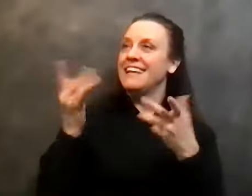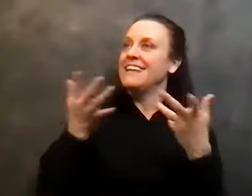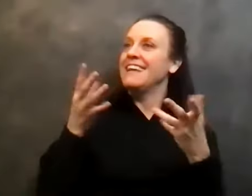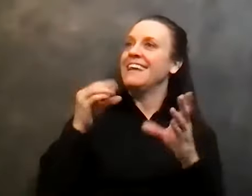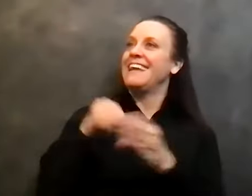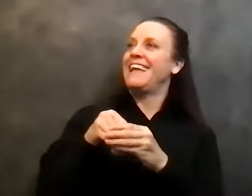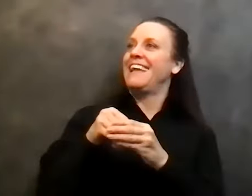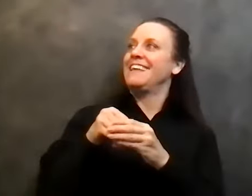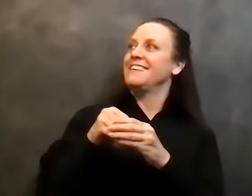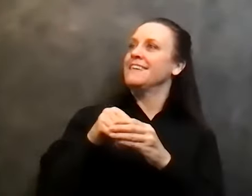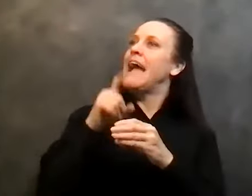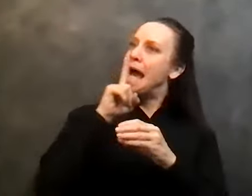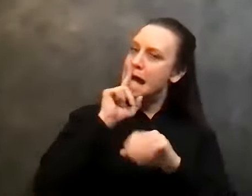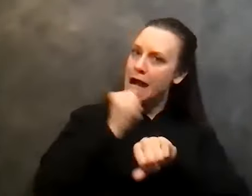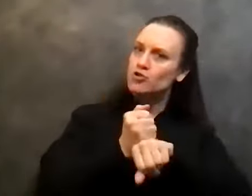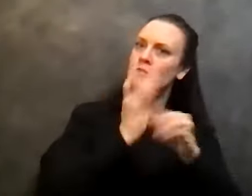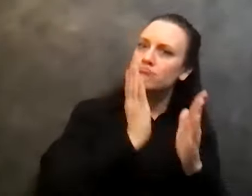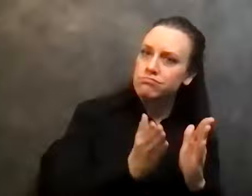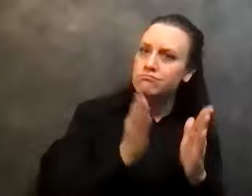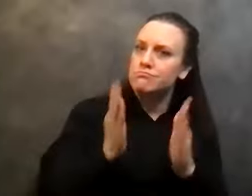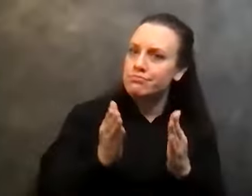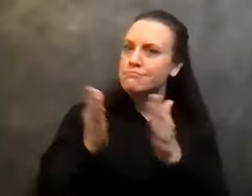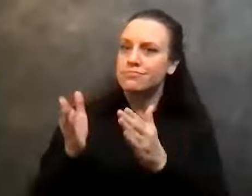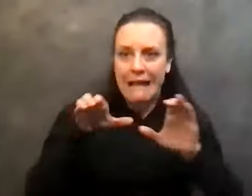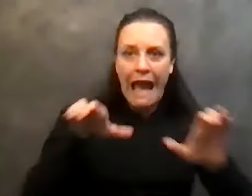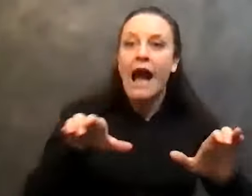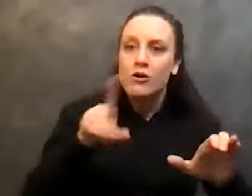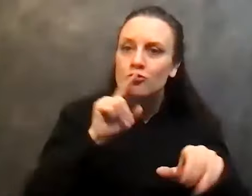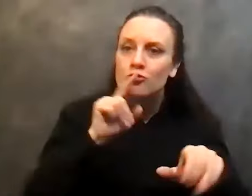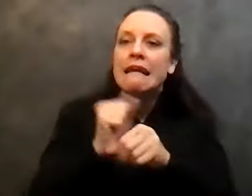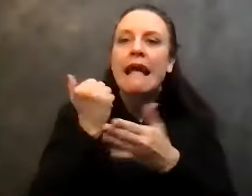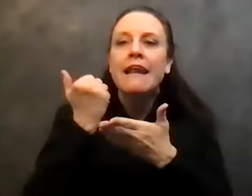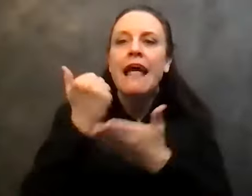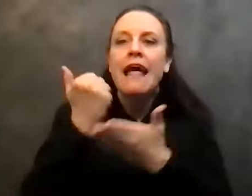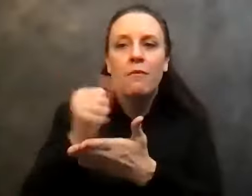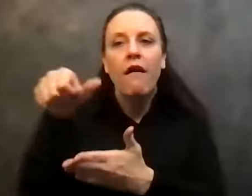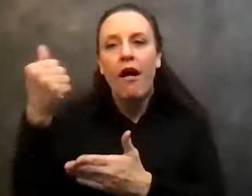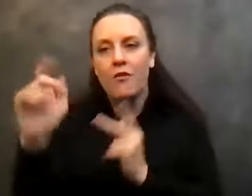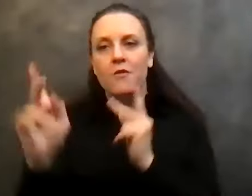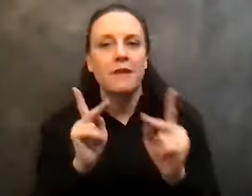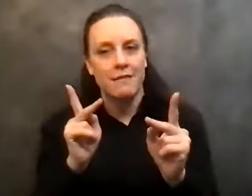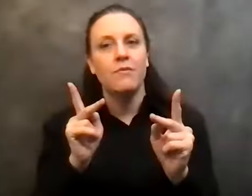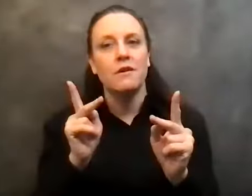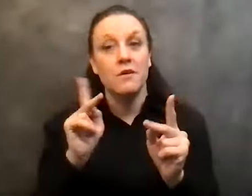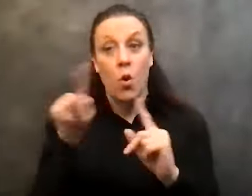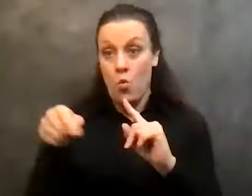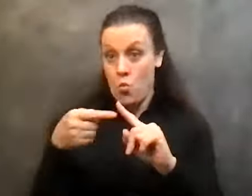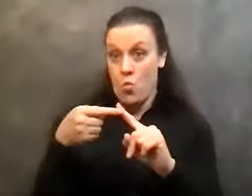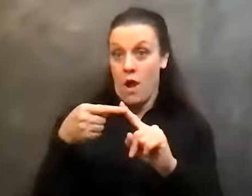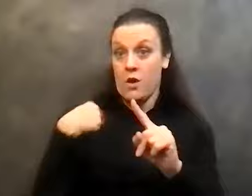constructive action, action that helps other people, uh, when, when we're consistent with